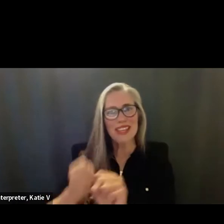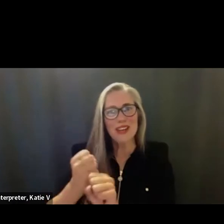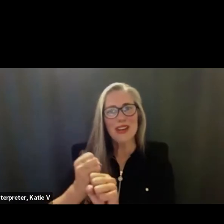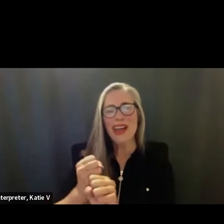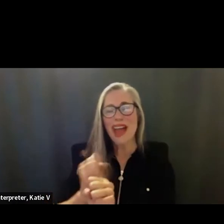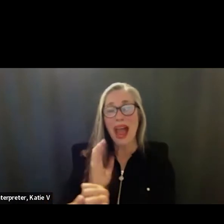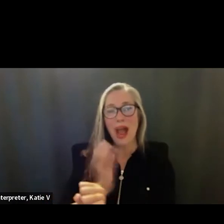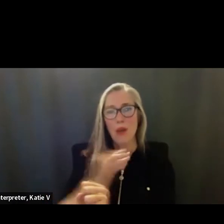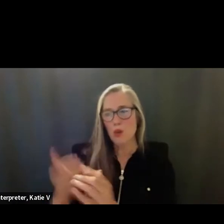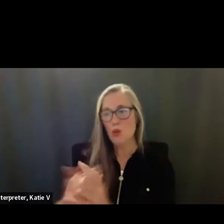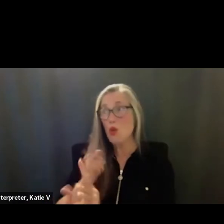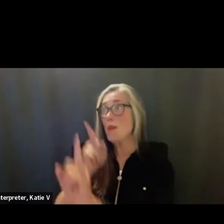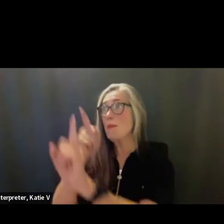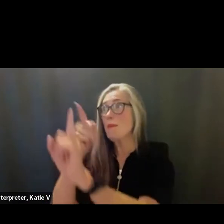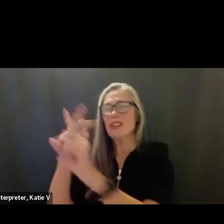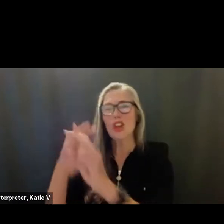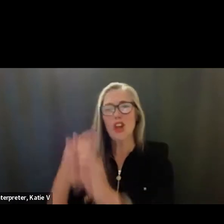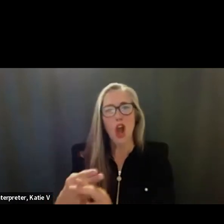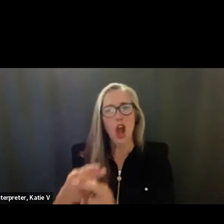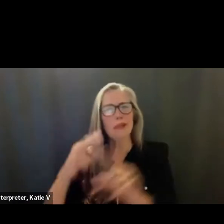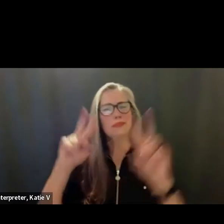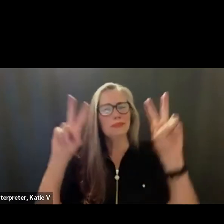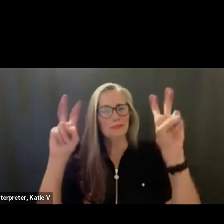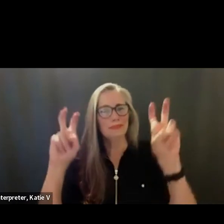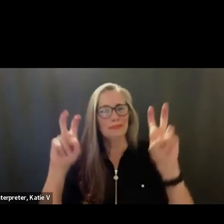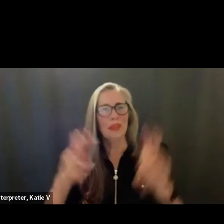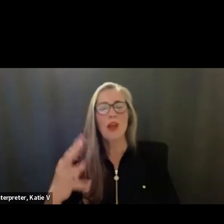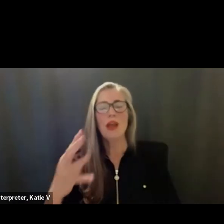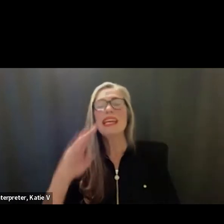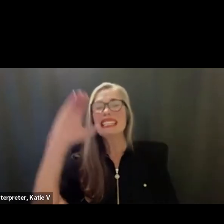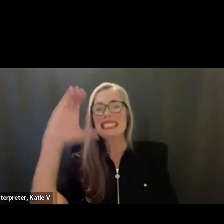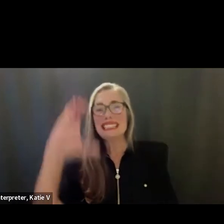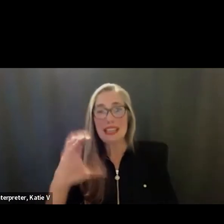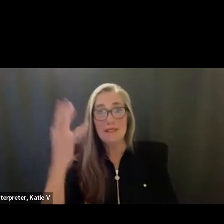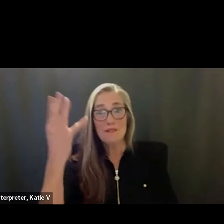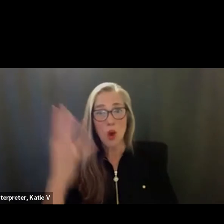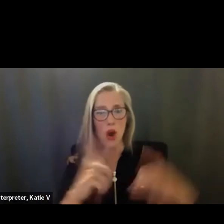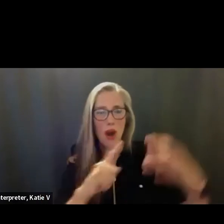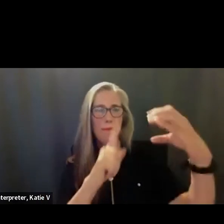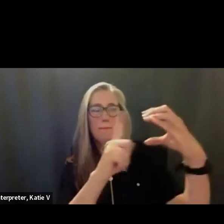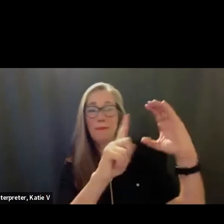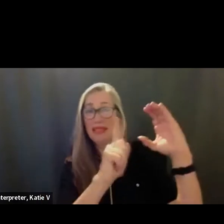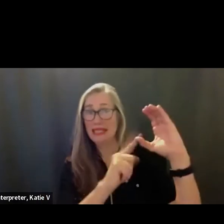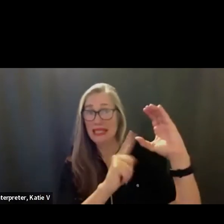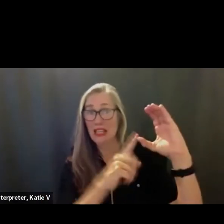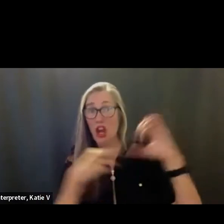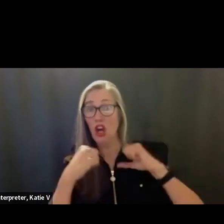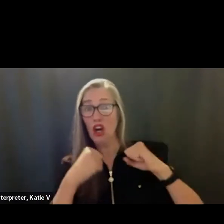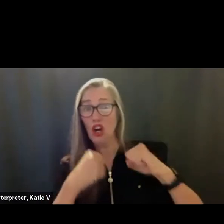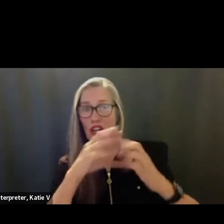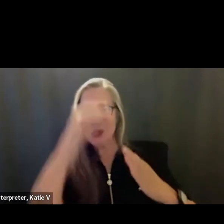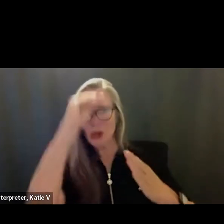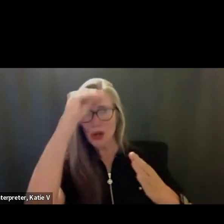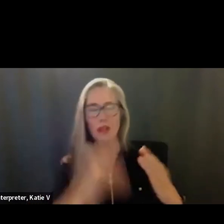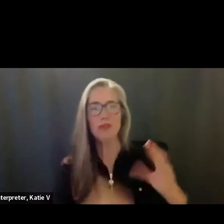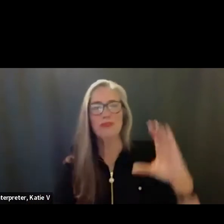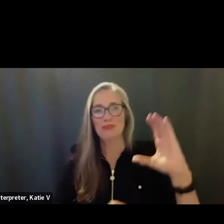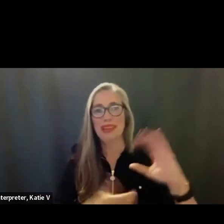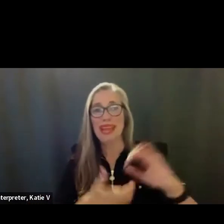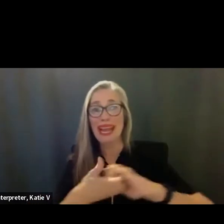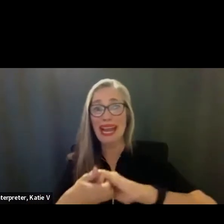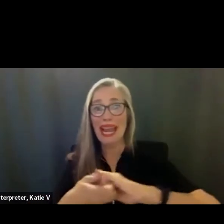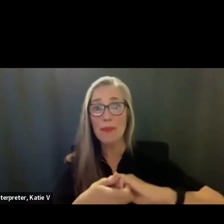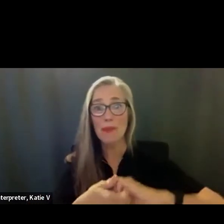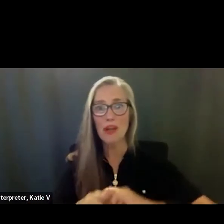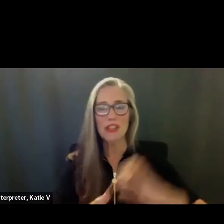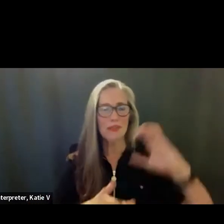mission and what we call the four C's. And you can see here our four C's. And courage to learn, collaboration, communication